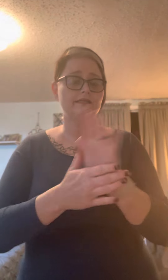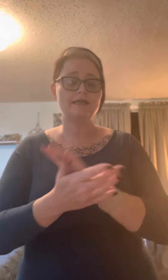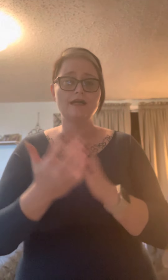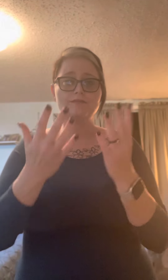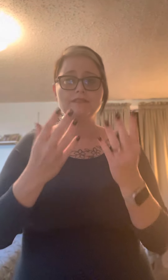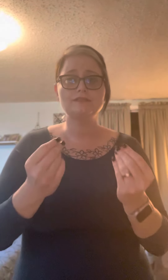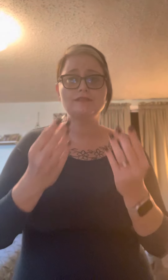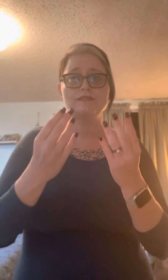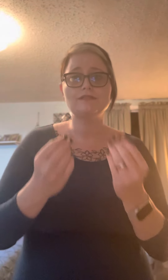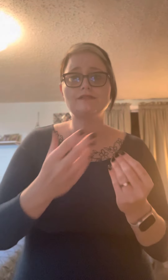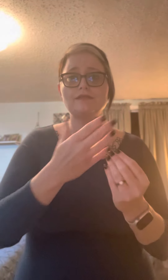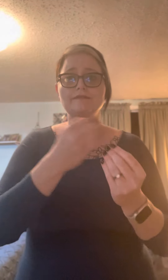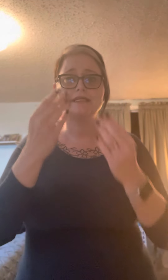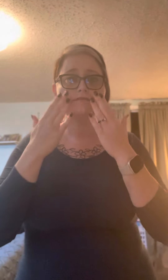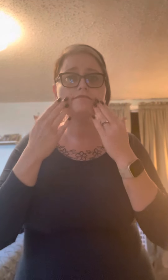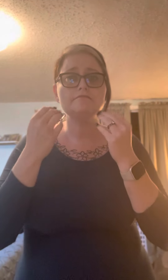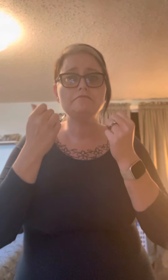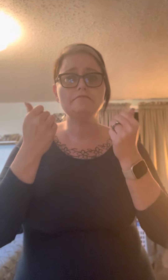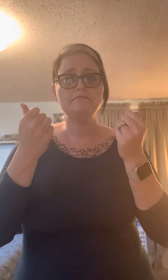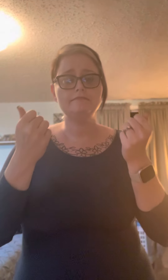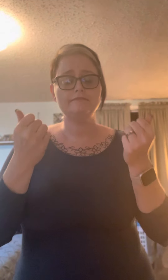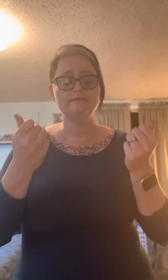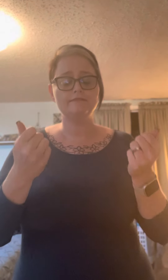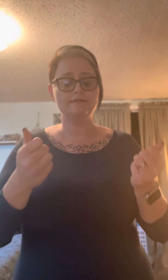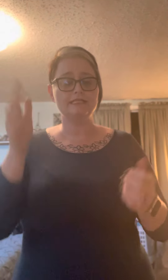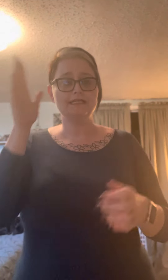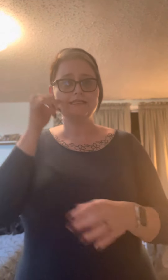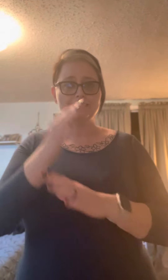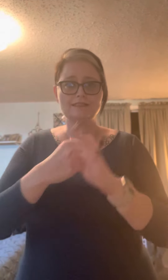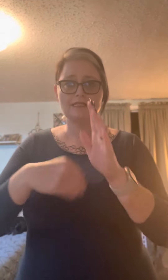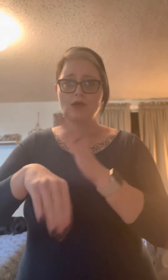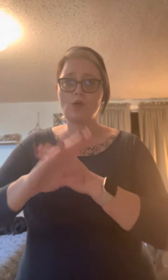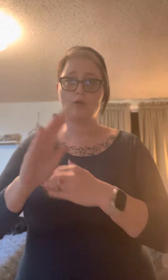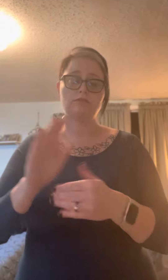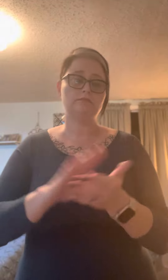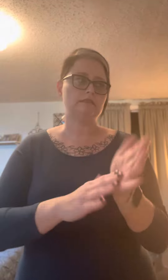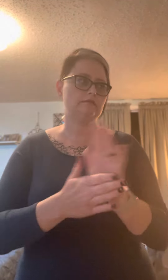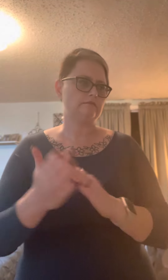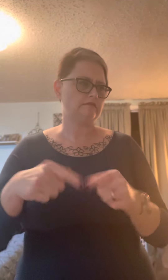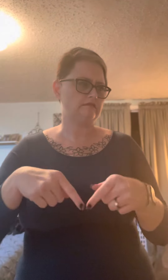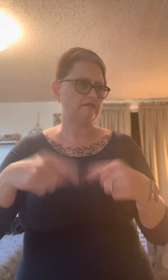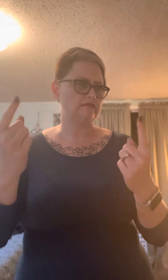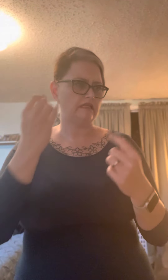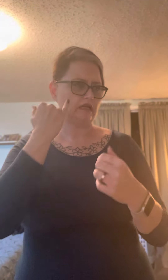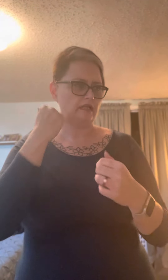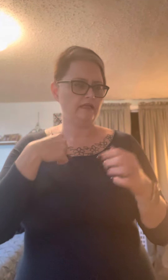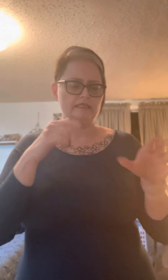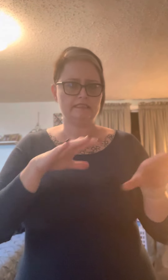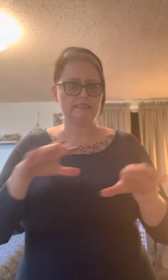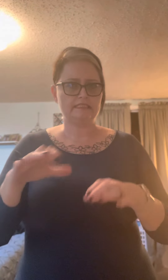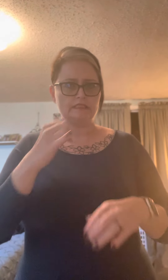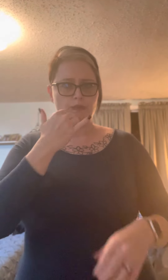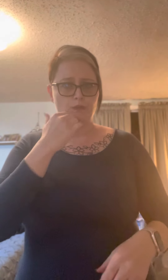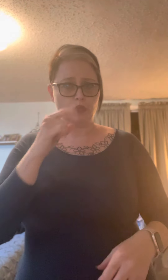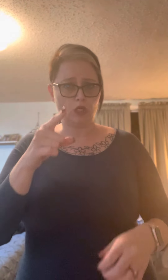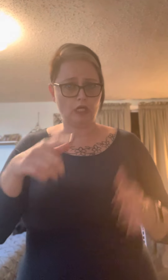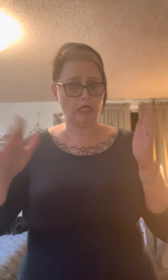I was crying Daddy's hands, the heart is still and I've been wrong